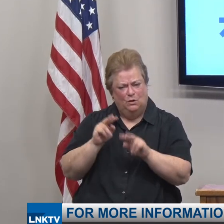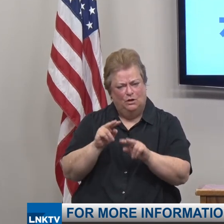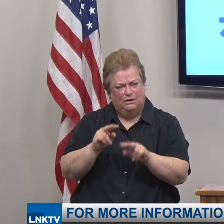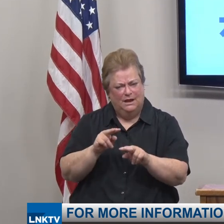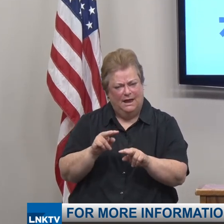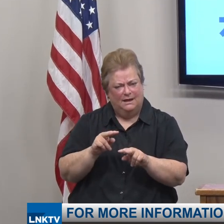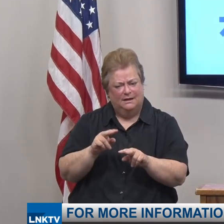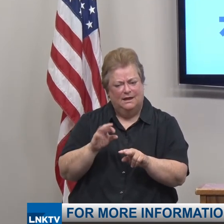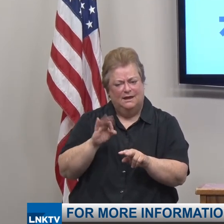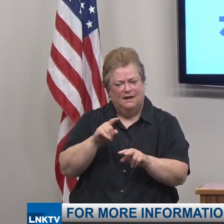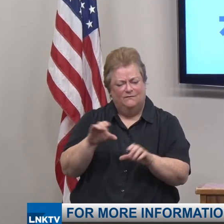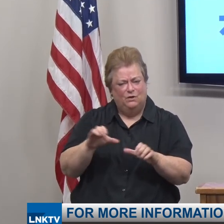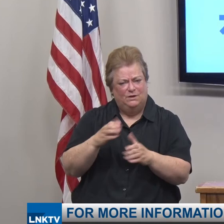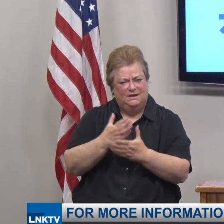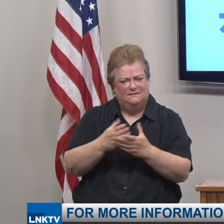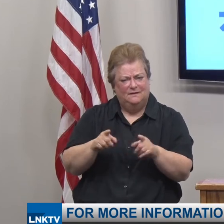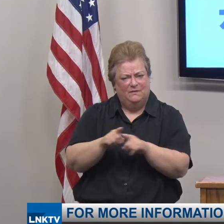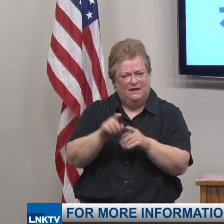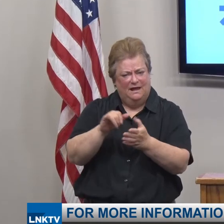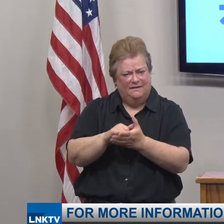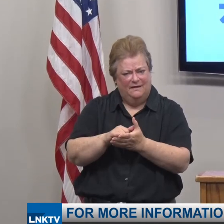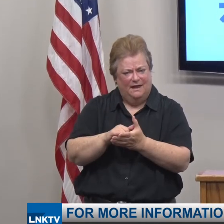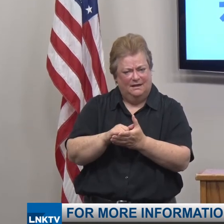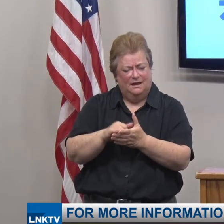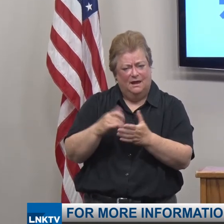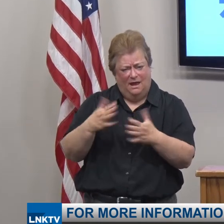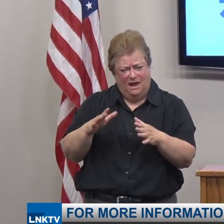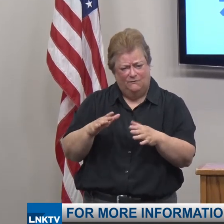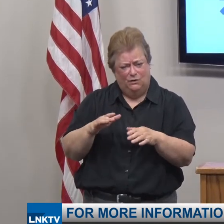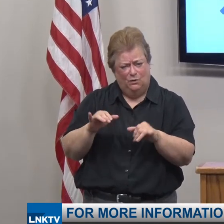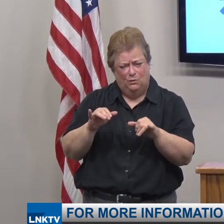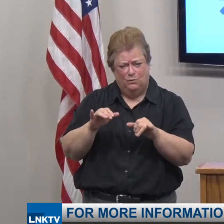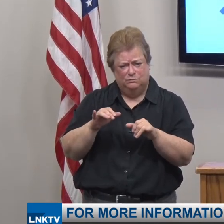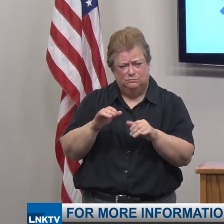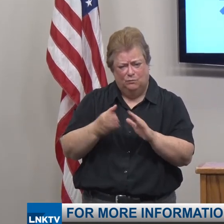if you did something like that? Have you run the matrix on that?